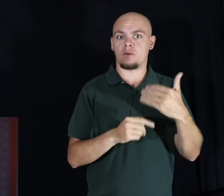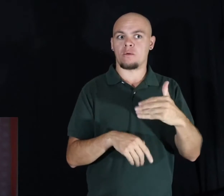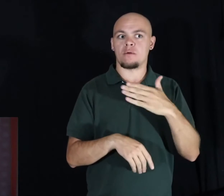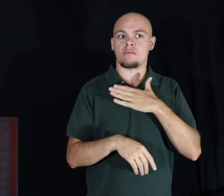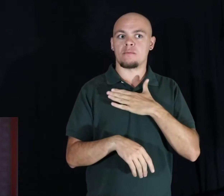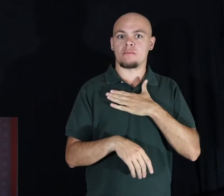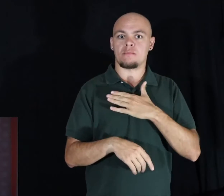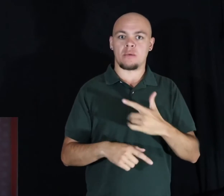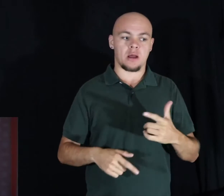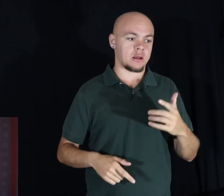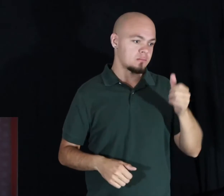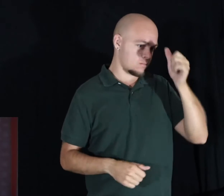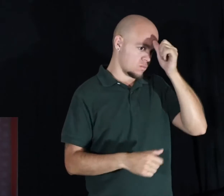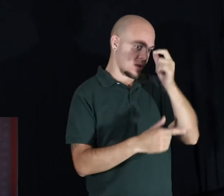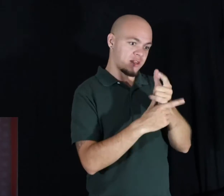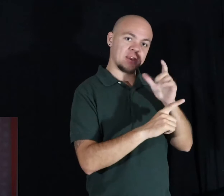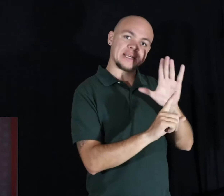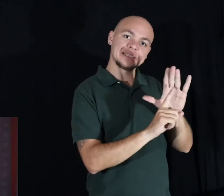change the life of my little brother.